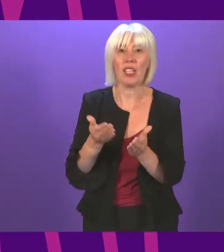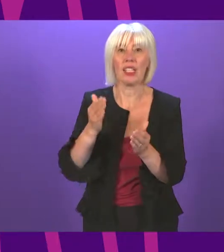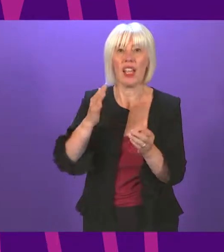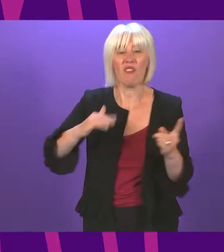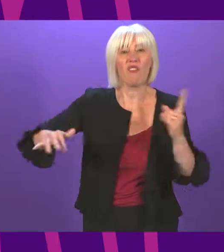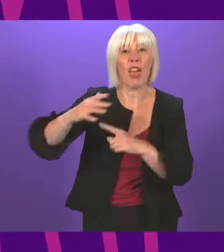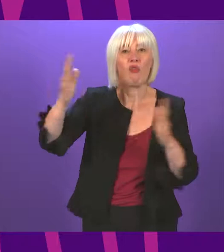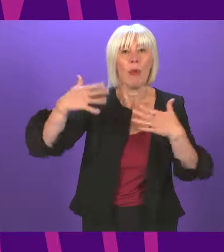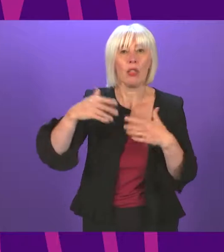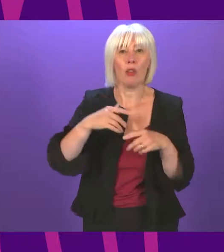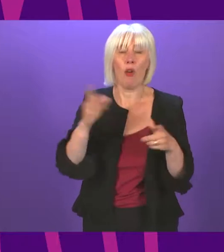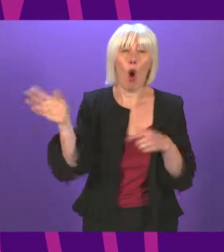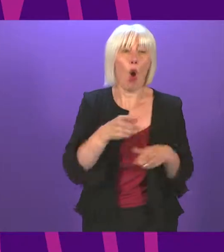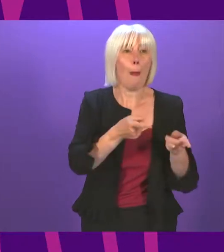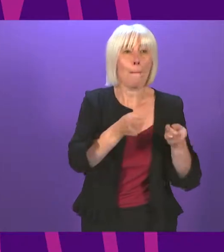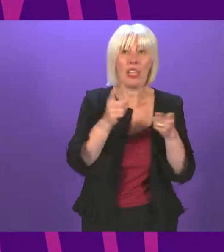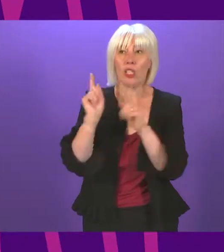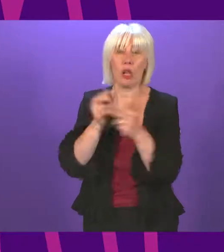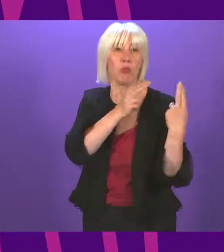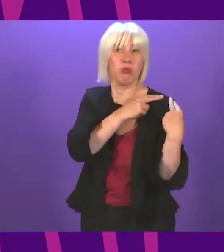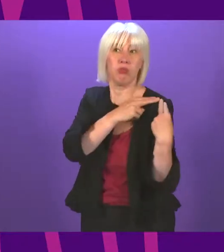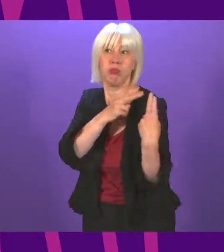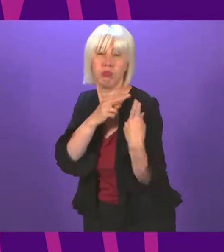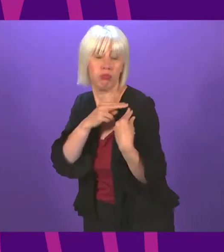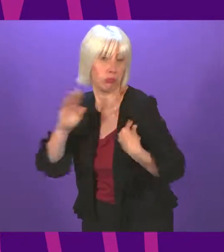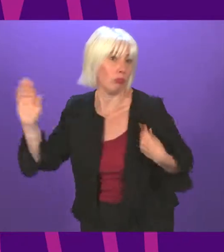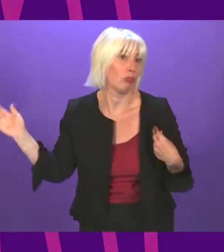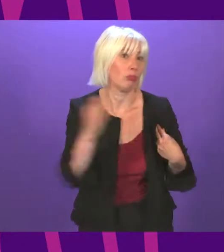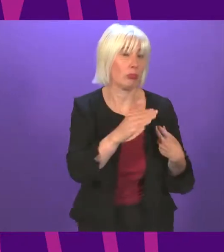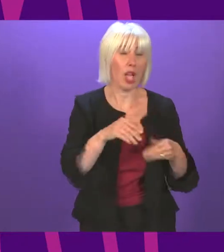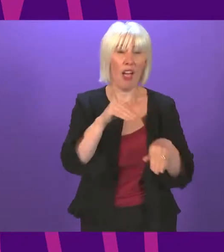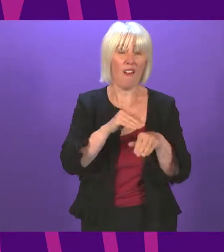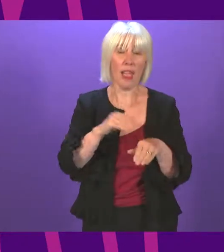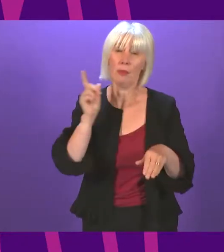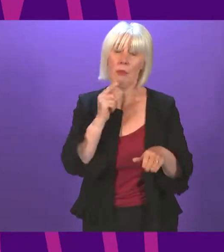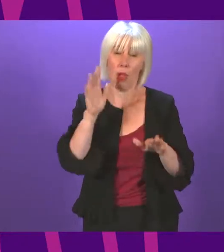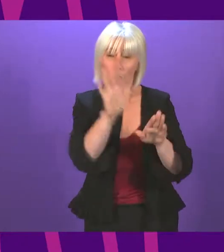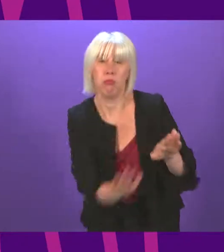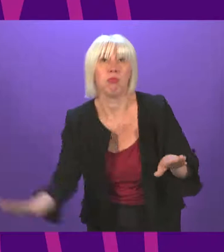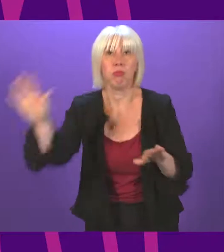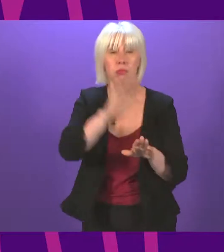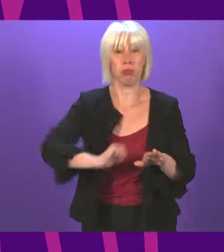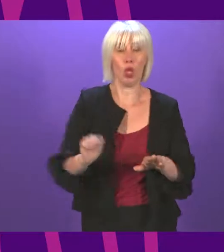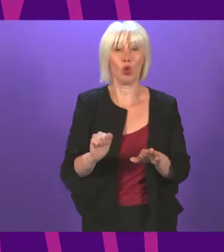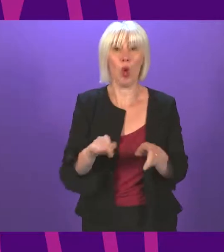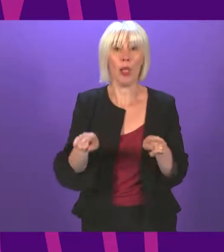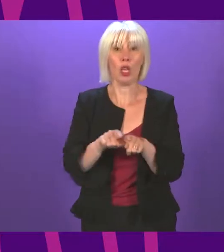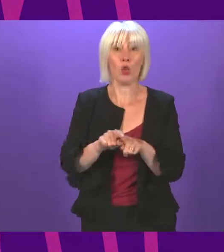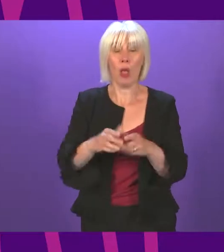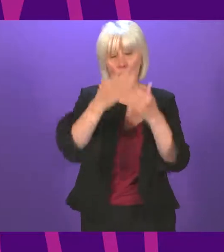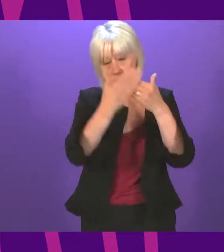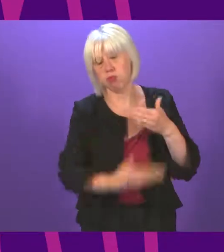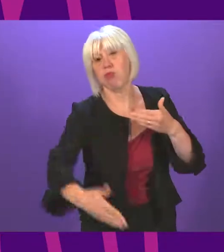ministerial portfolio and they will have an impact on communities the length and breadth of Scotland and will have a lasting benefit for years to come.